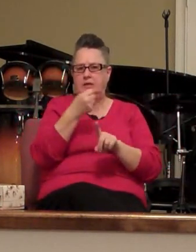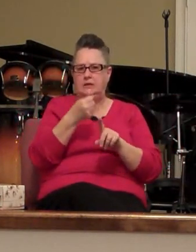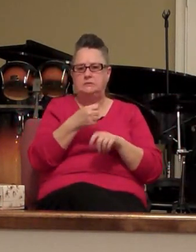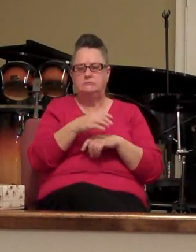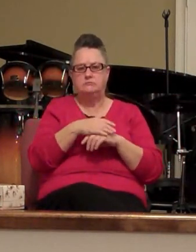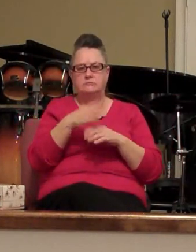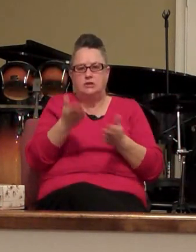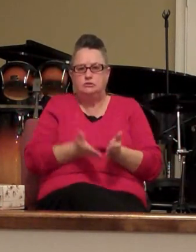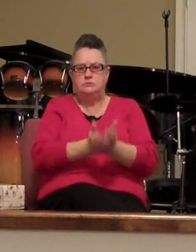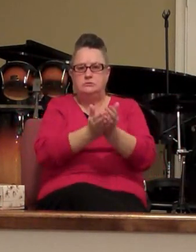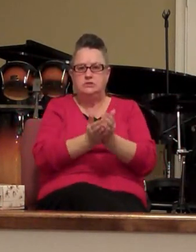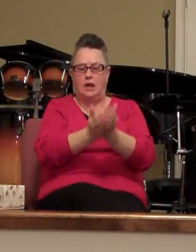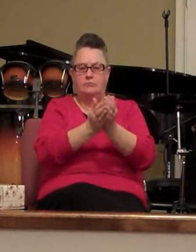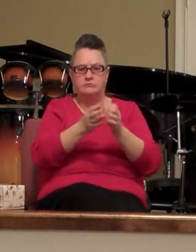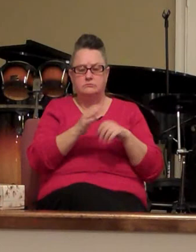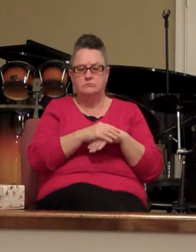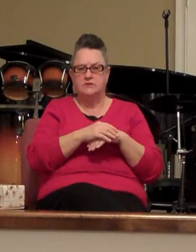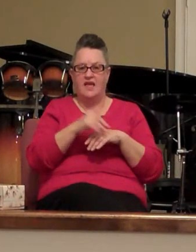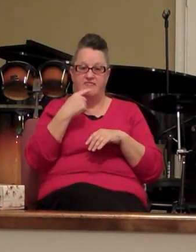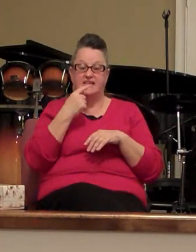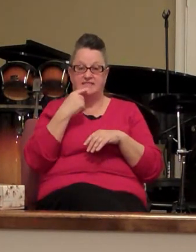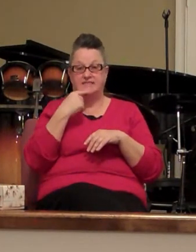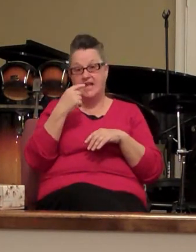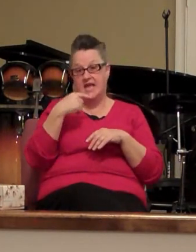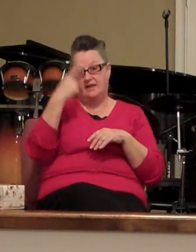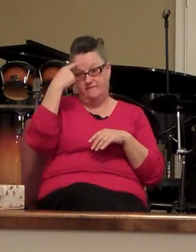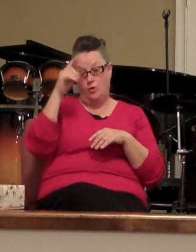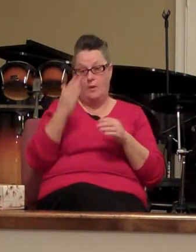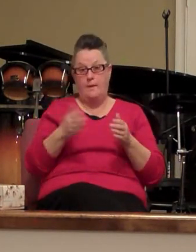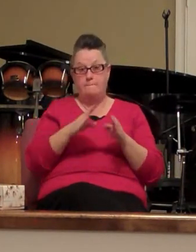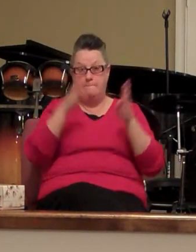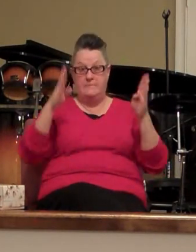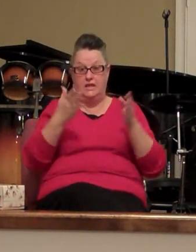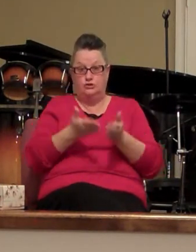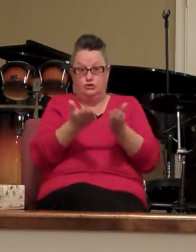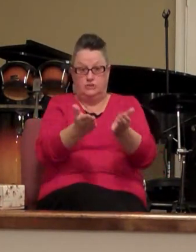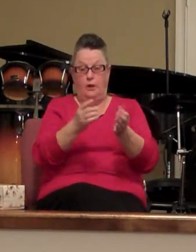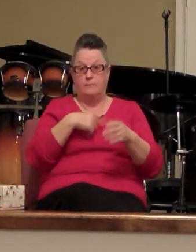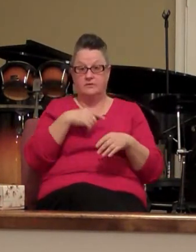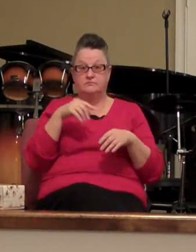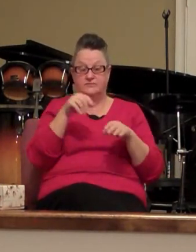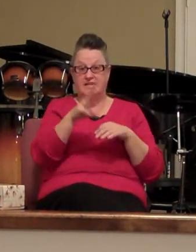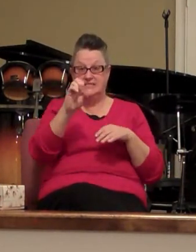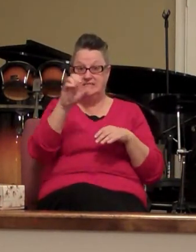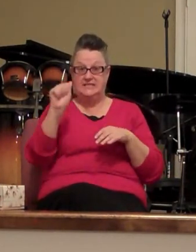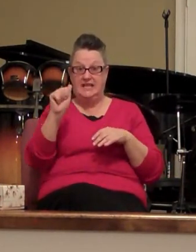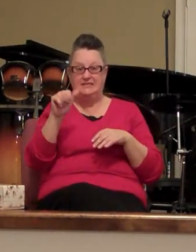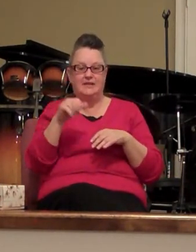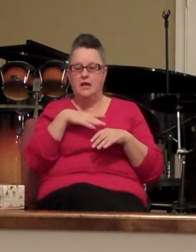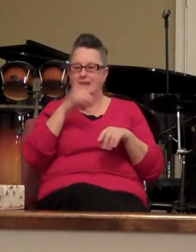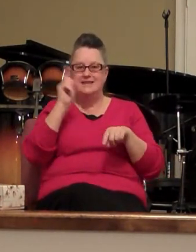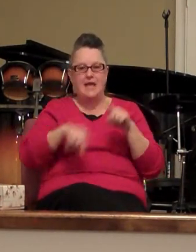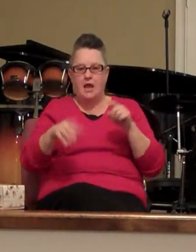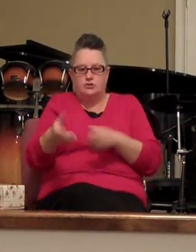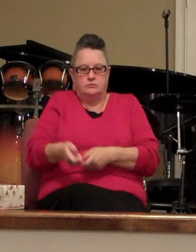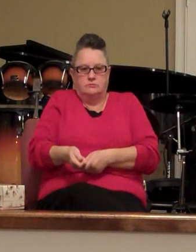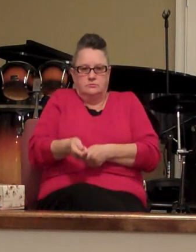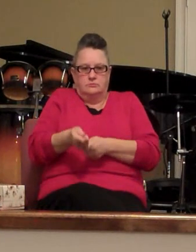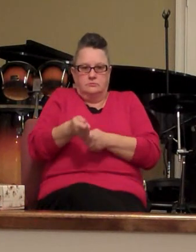and they say for a big ship at sea it can't just lift the anchor because it holds